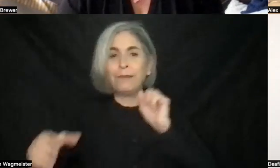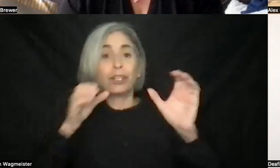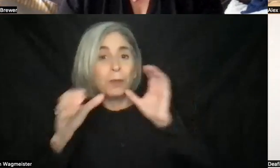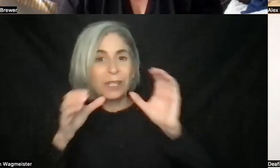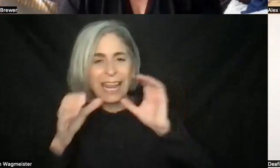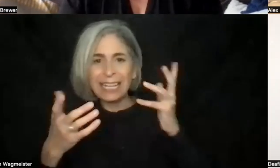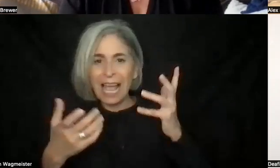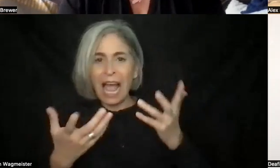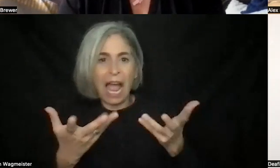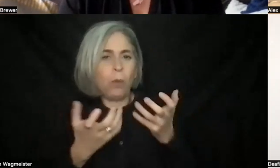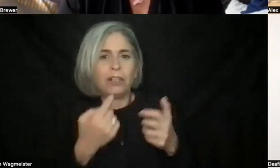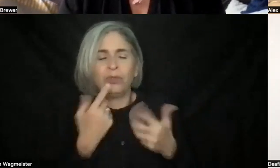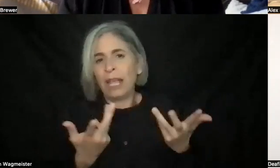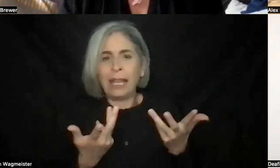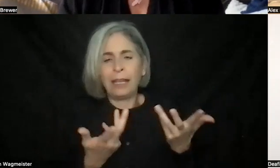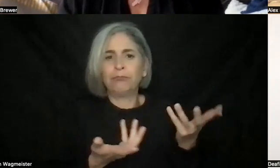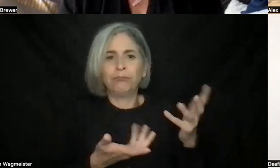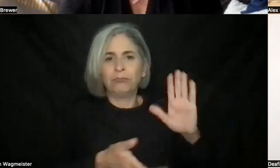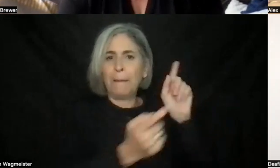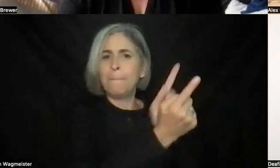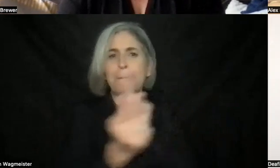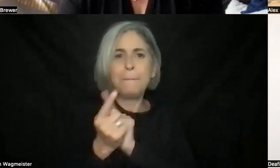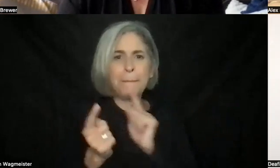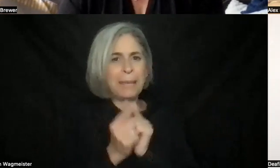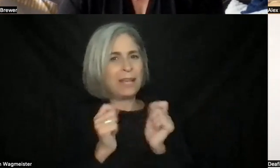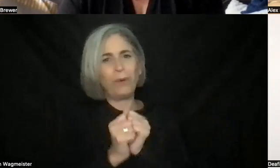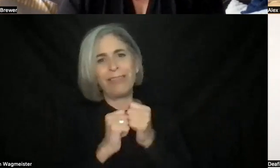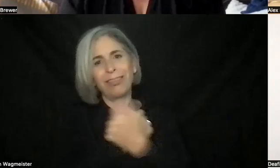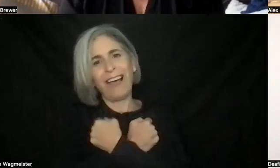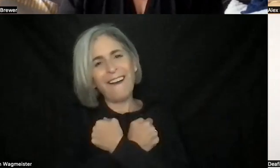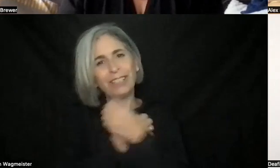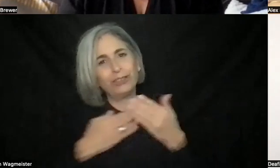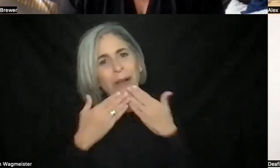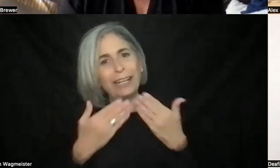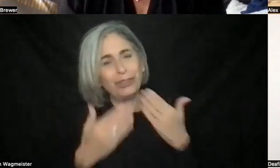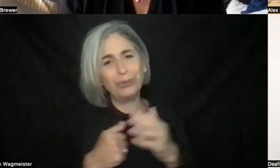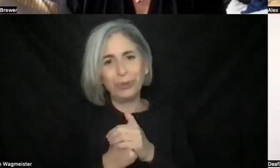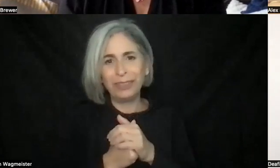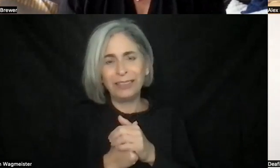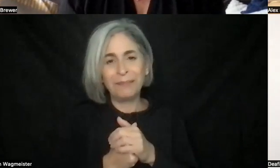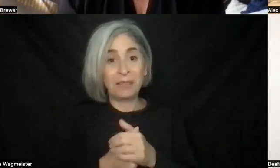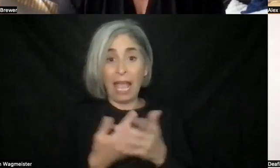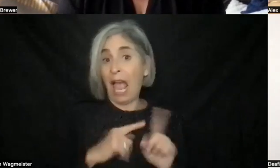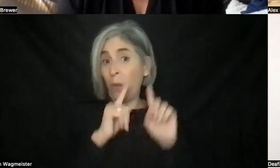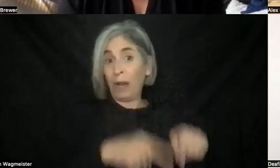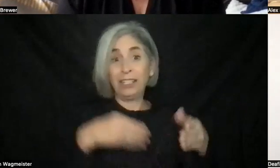like to say, hustle with gratitude and love. And so I went down to Best Buy, bought a camera, and